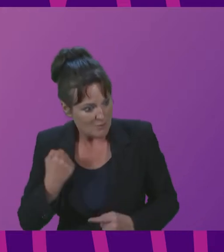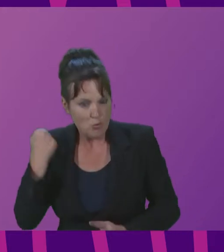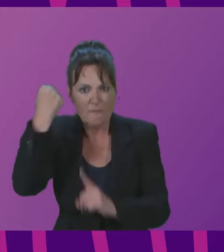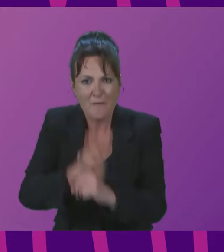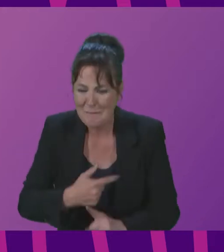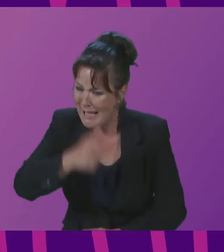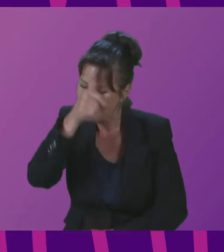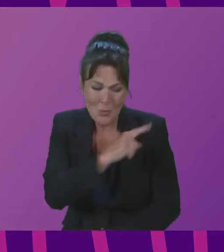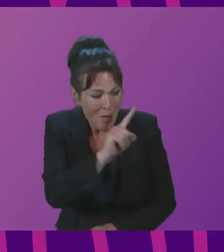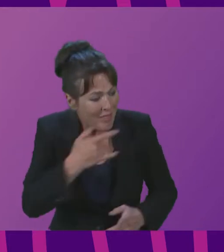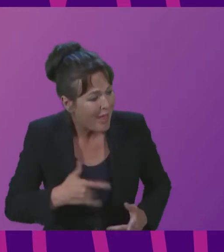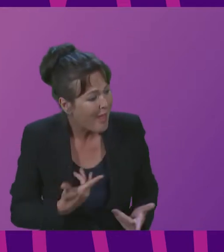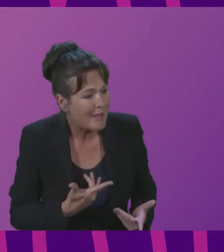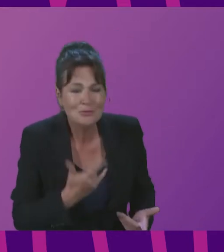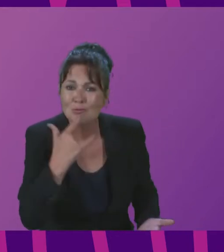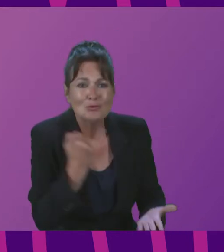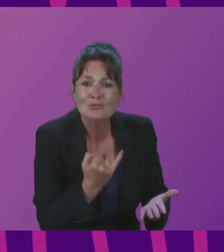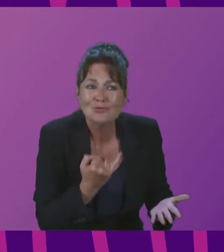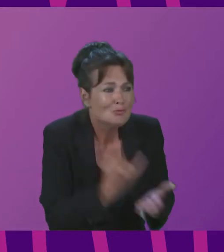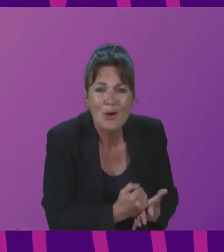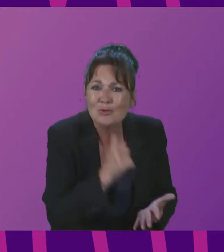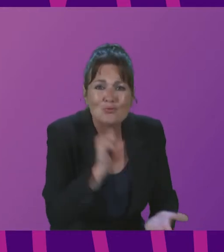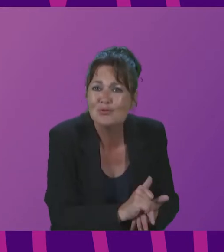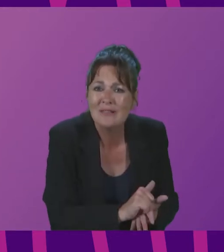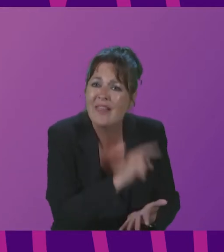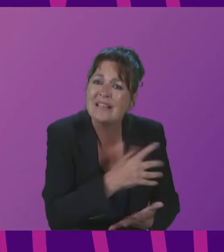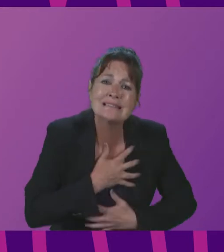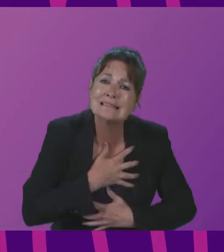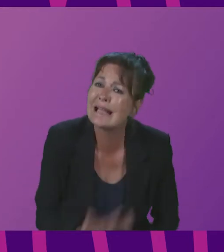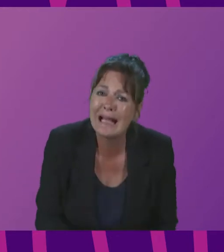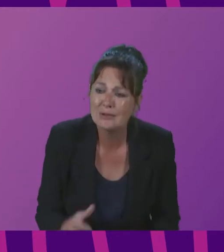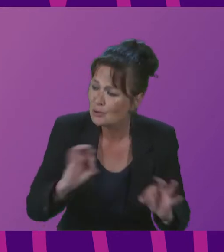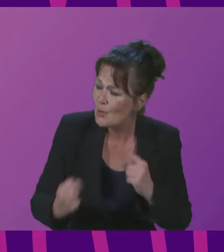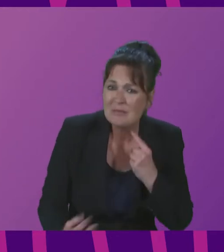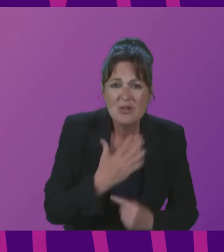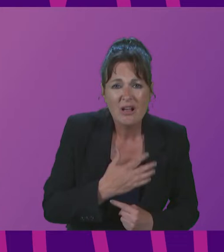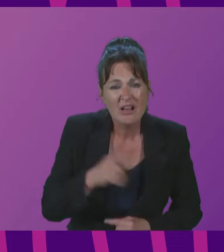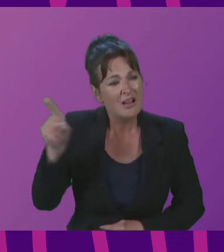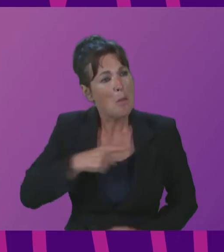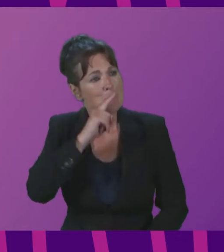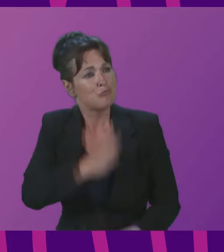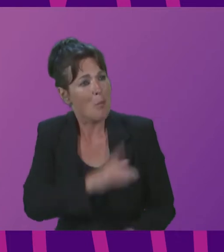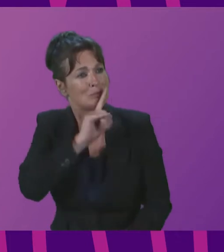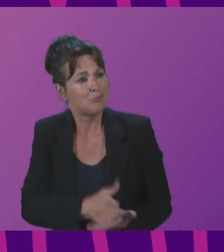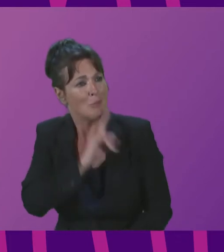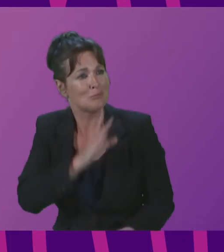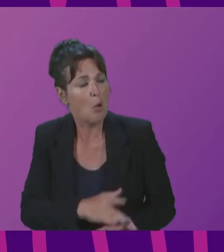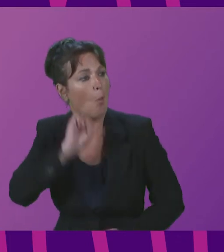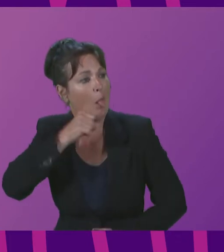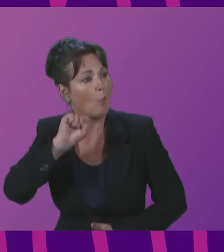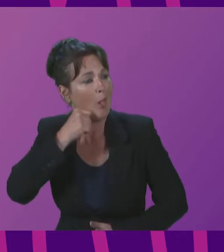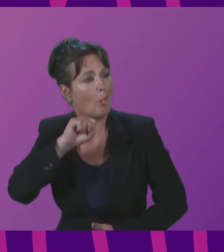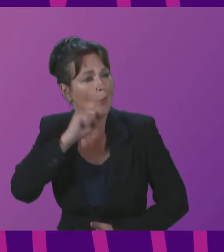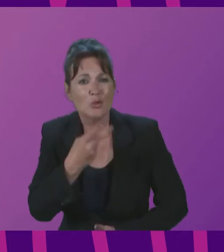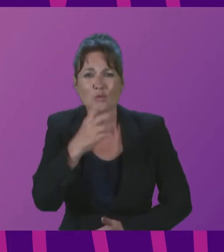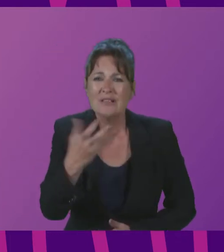something's not right they're just tired and uninspired and need more than pledges in a far away 2050 that do the